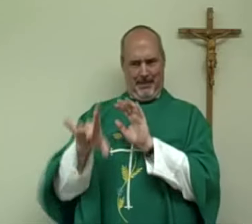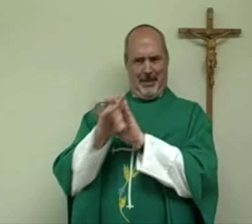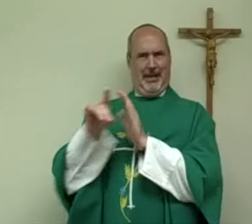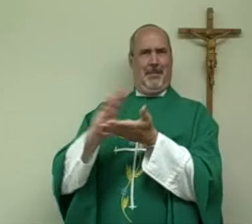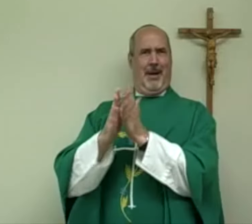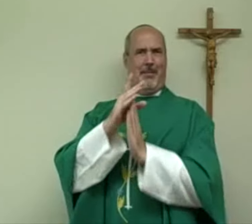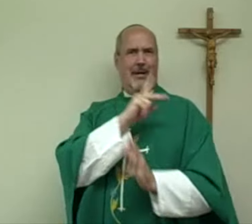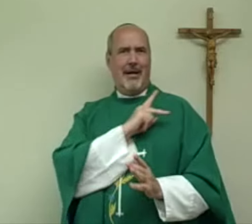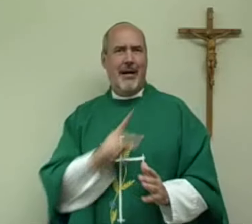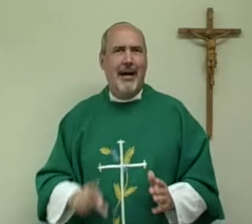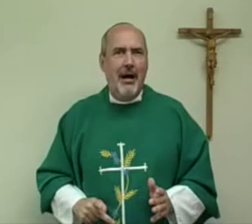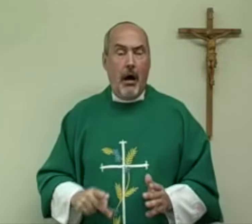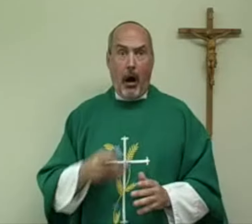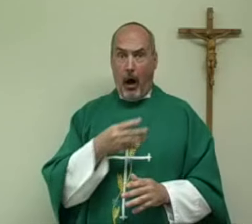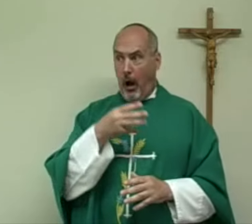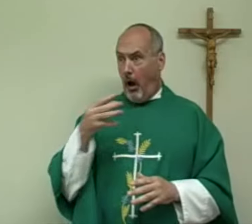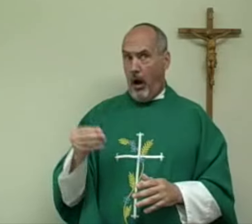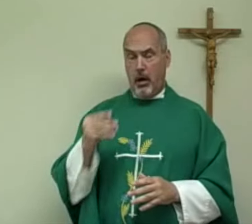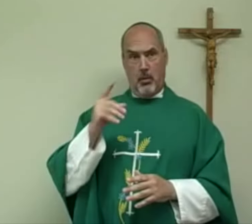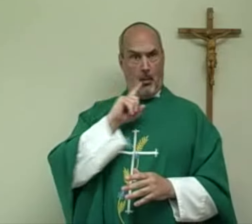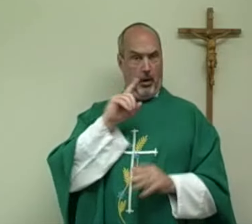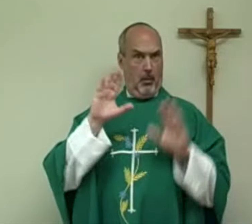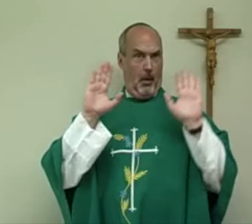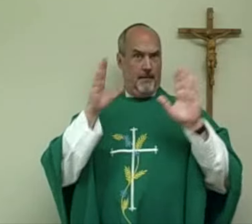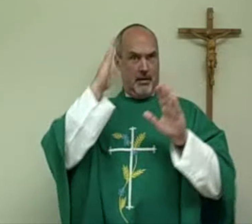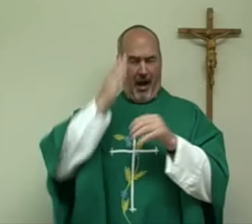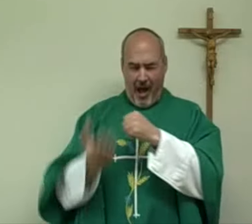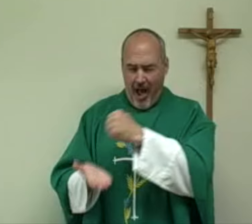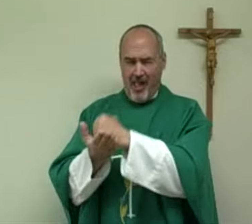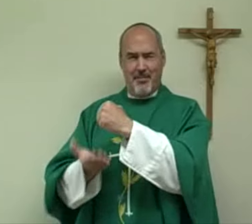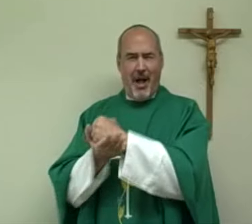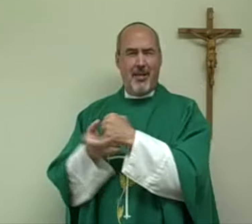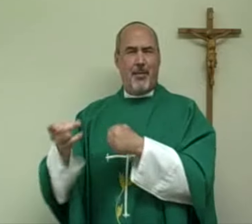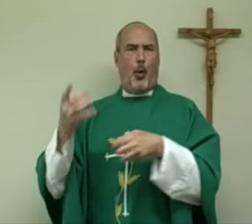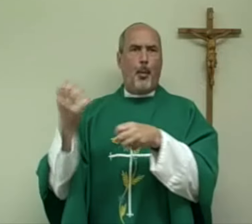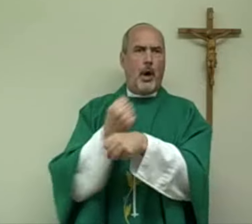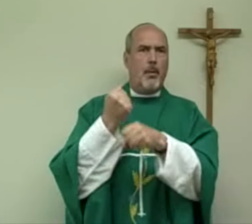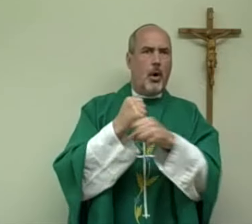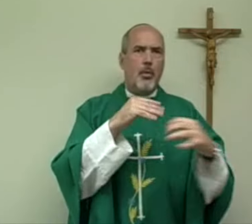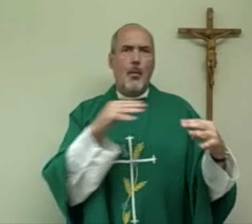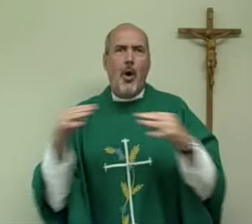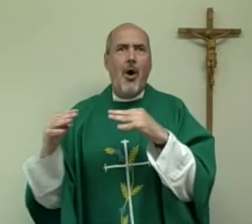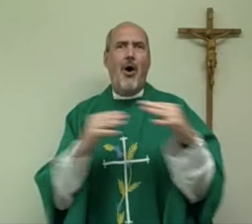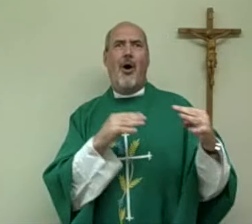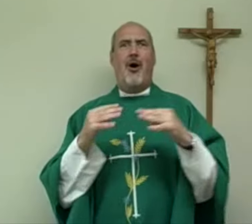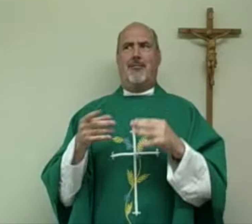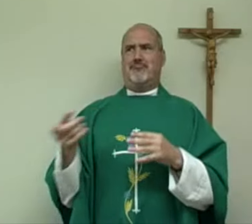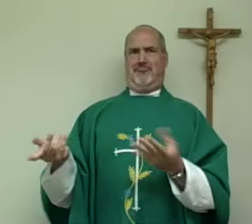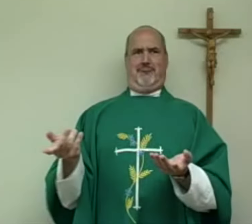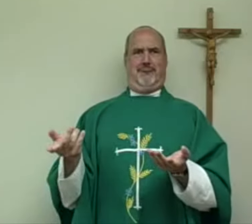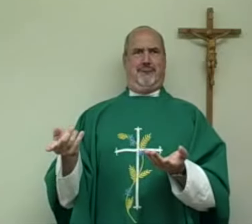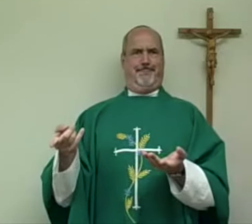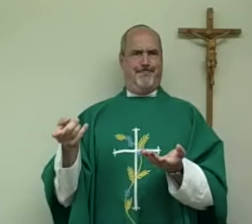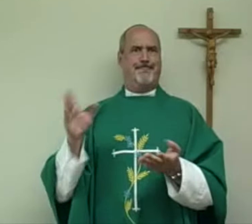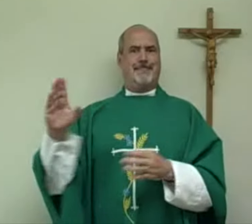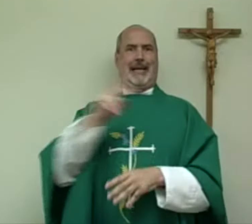King David was picked to become a glorious king by God. He was wonderful and won many wars and